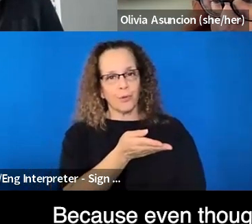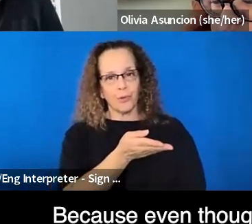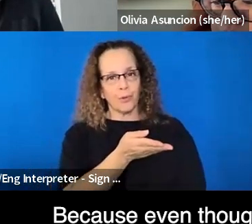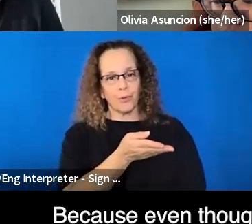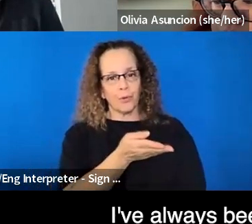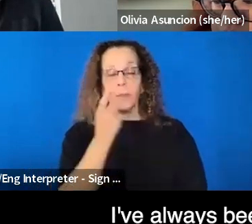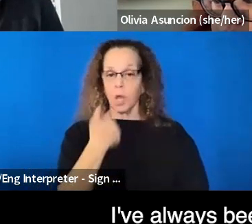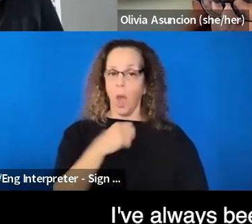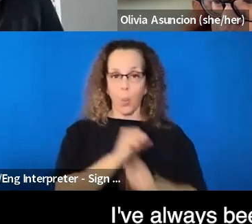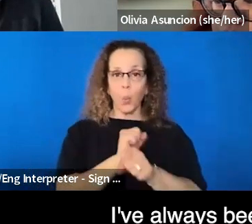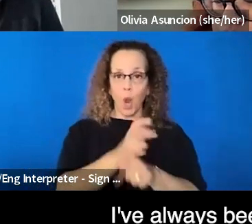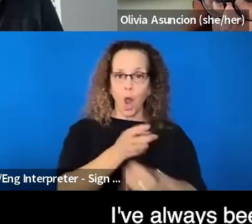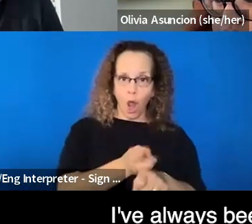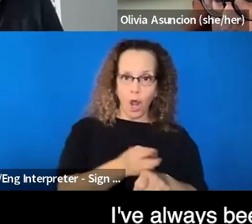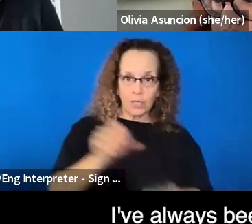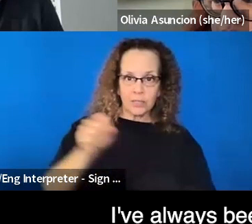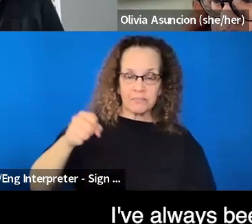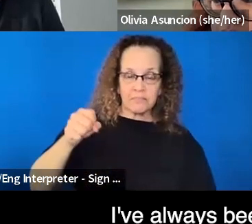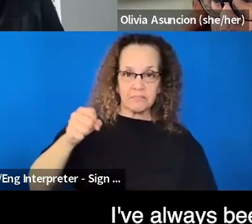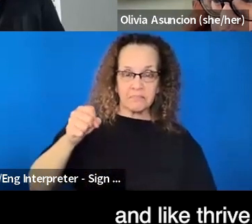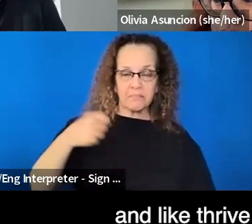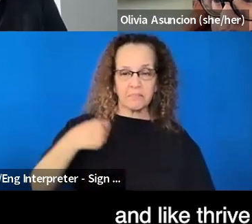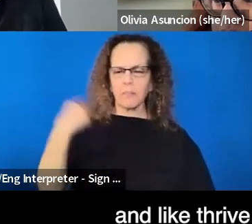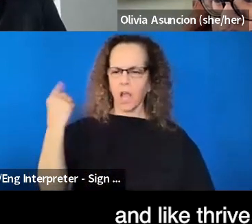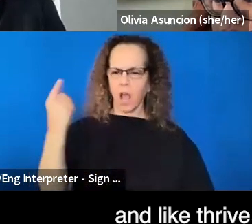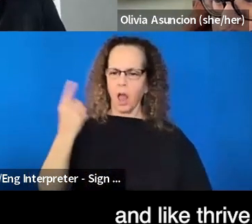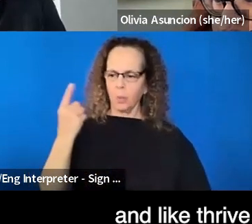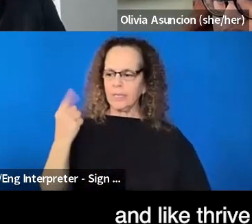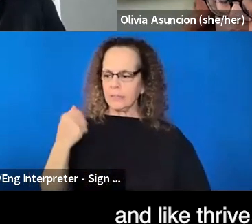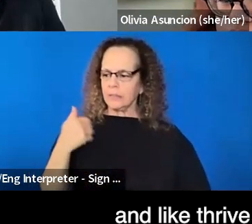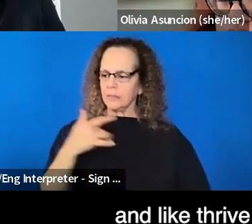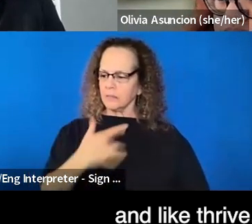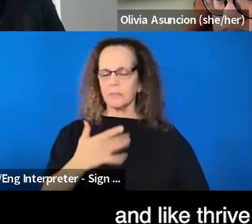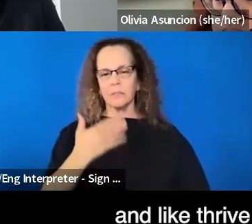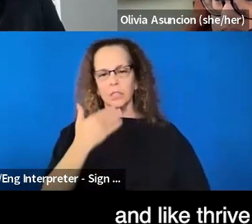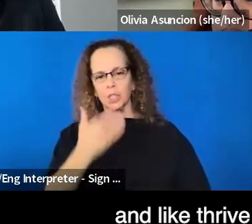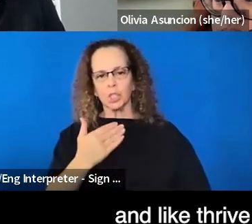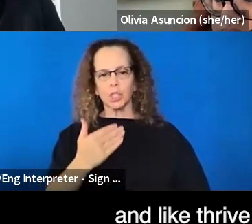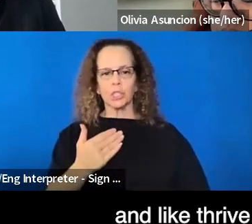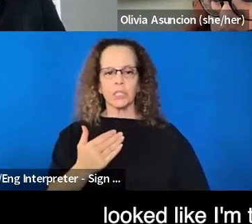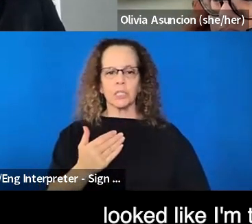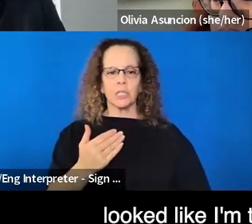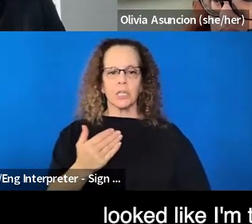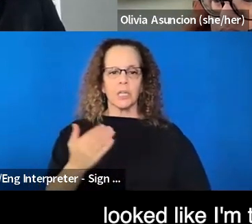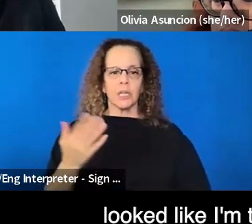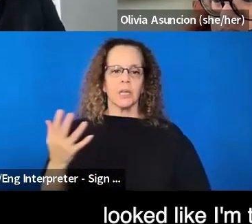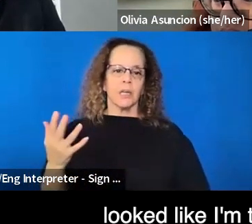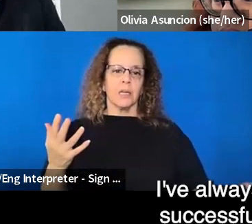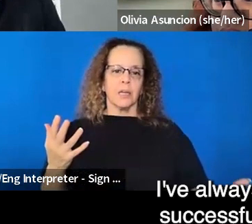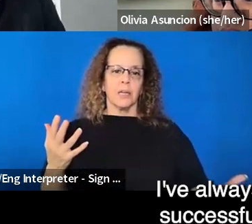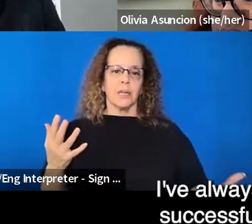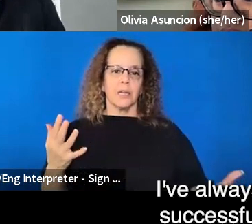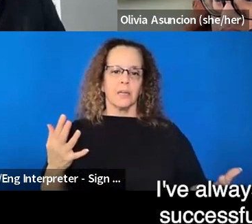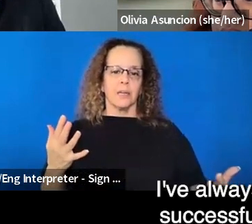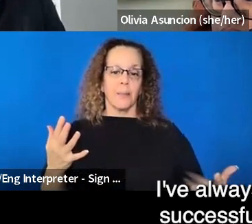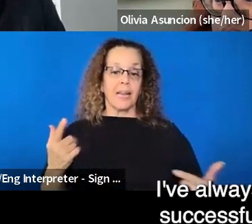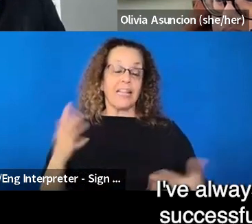hard worker, I've always been really good at, and like thrive, like, well, yeah, looked like I'm thriving in